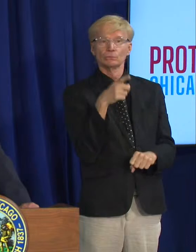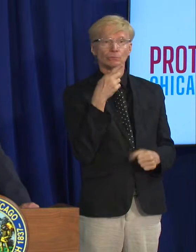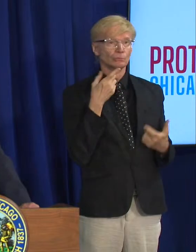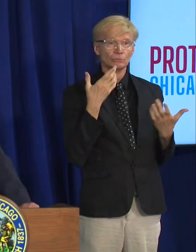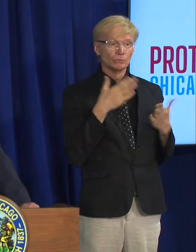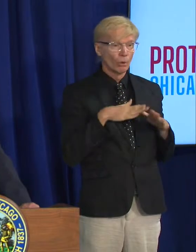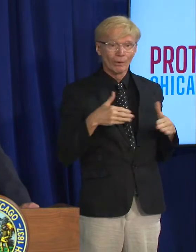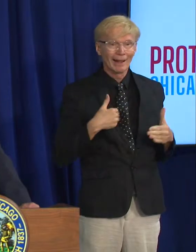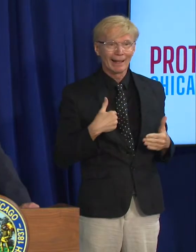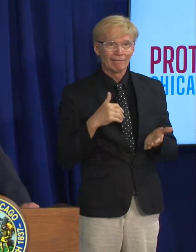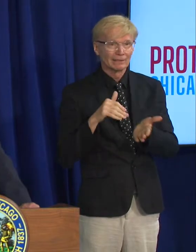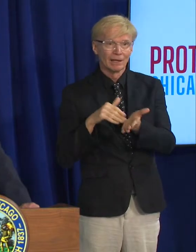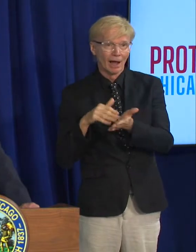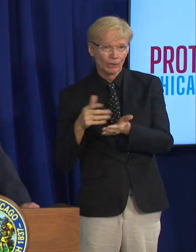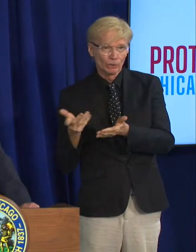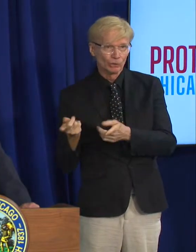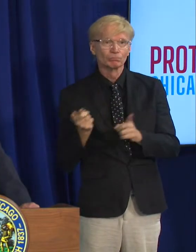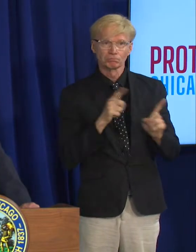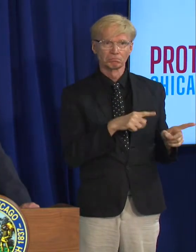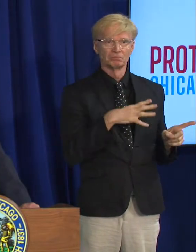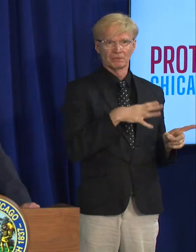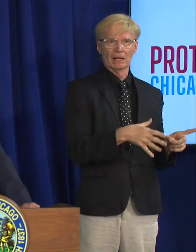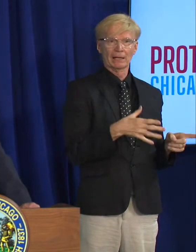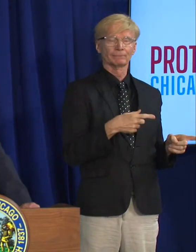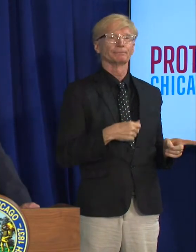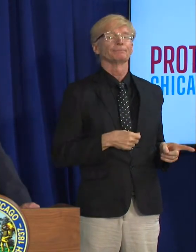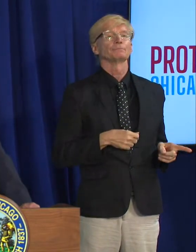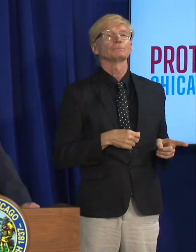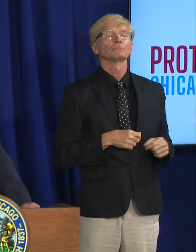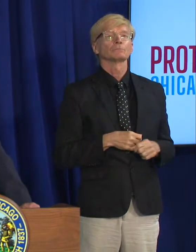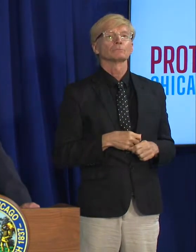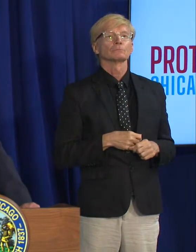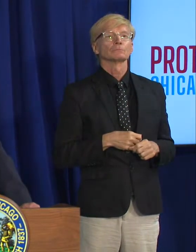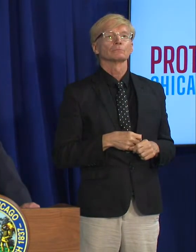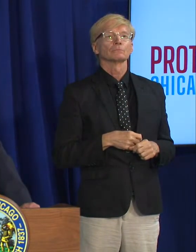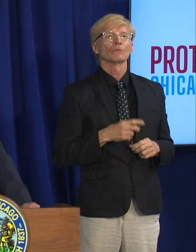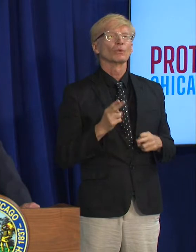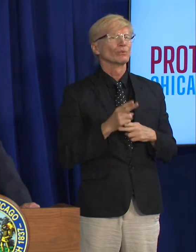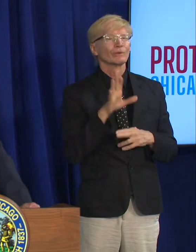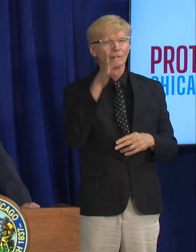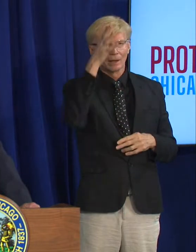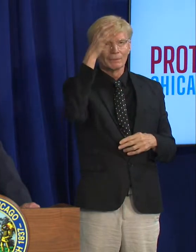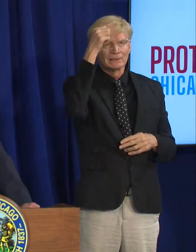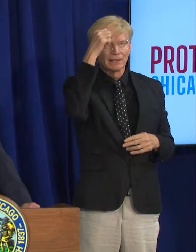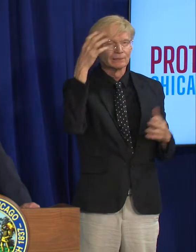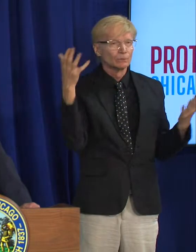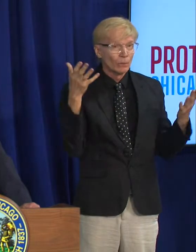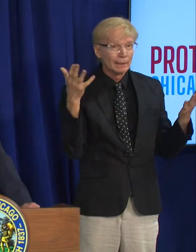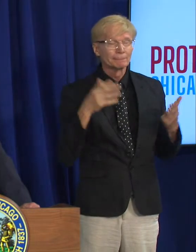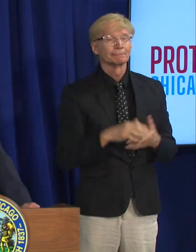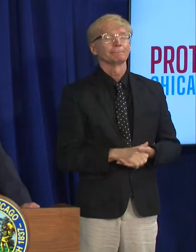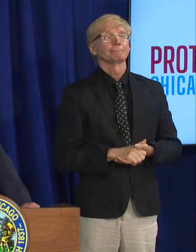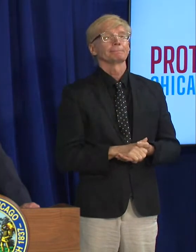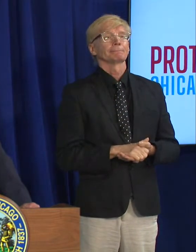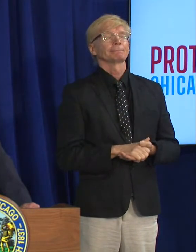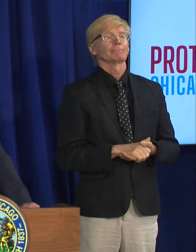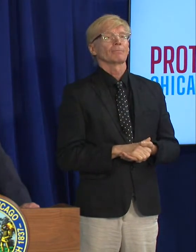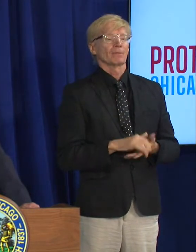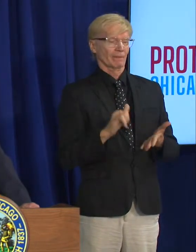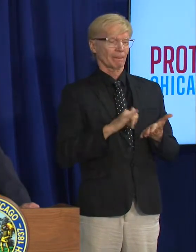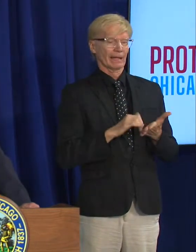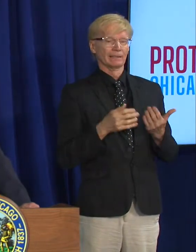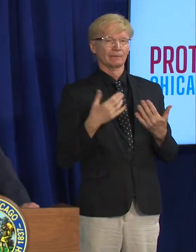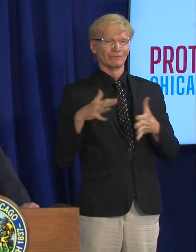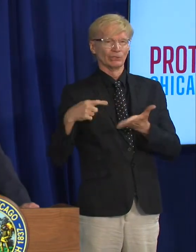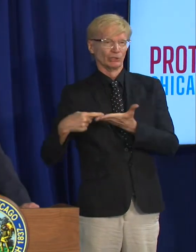don't have your primary physician and you know what use some common sense we talked about how this is